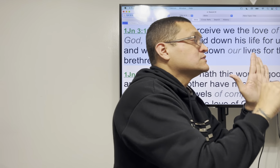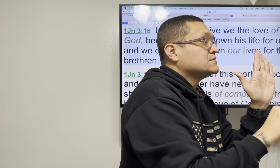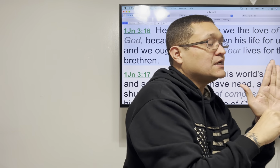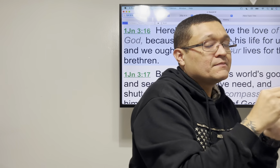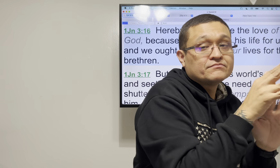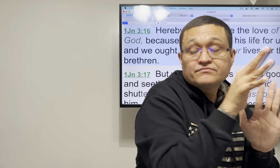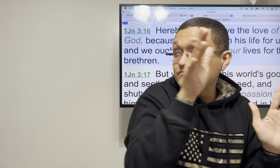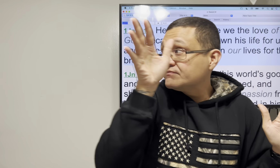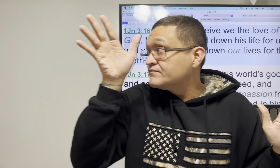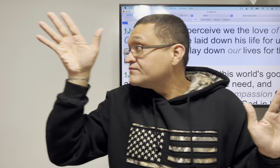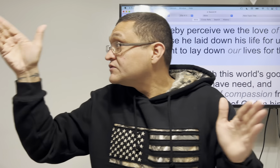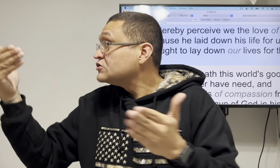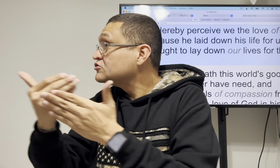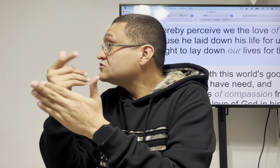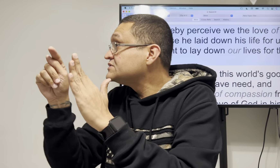leading up to the crucifixion